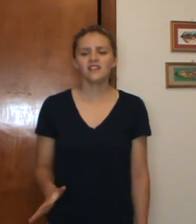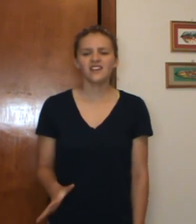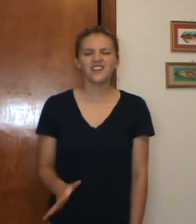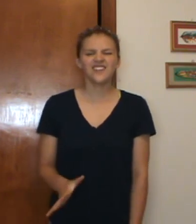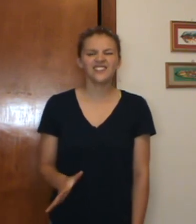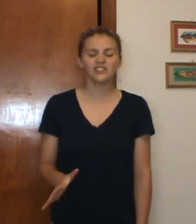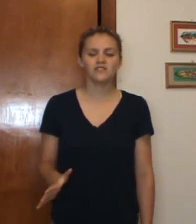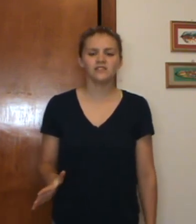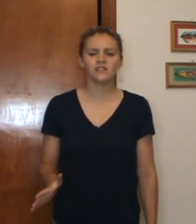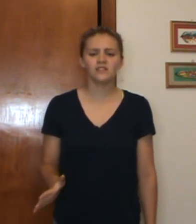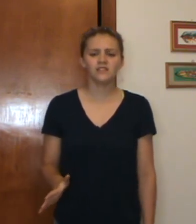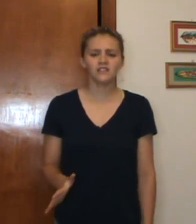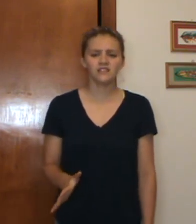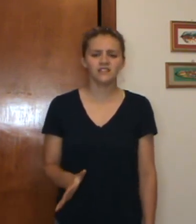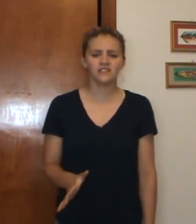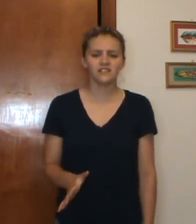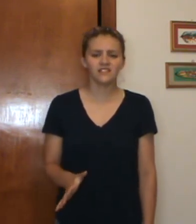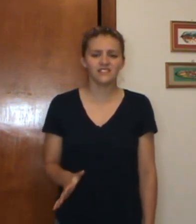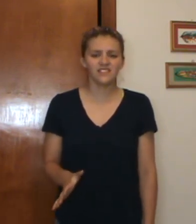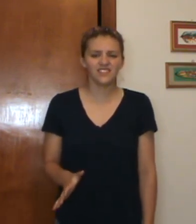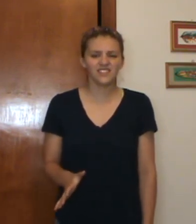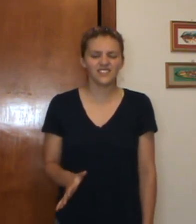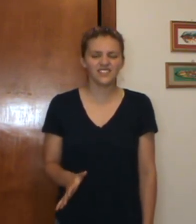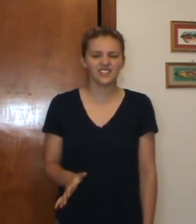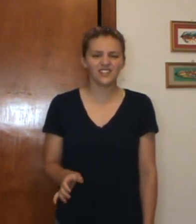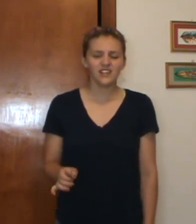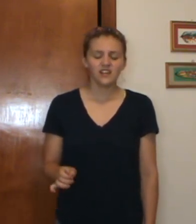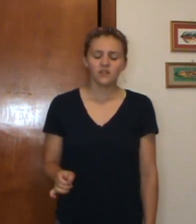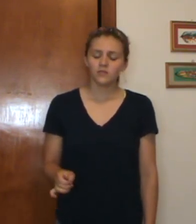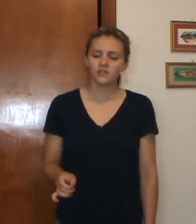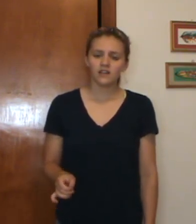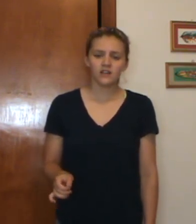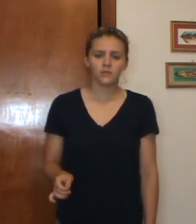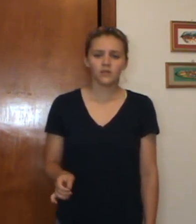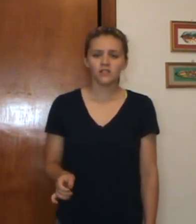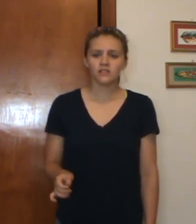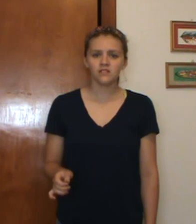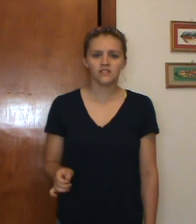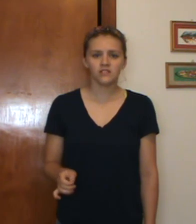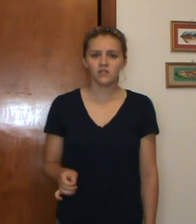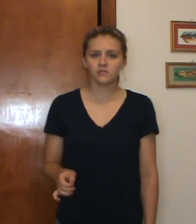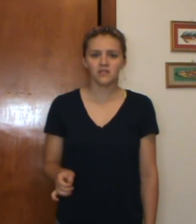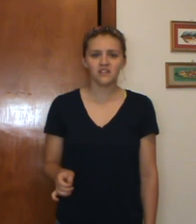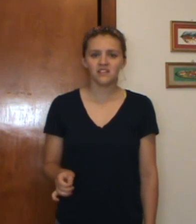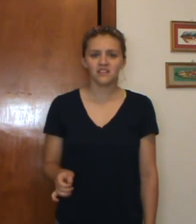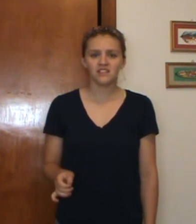I should have done When I was your man